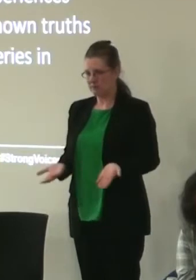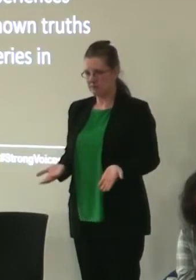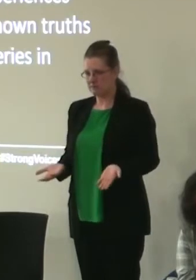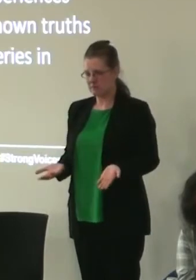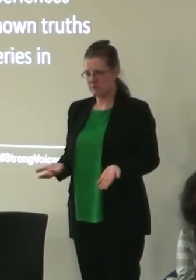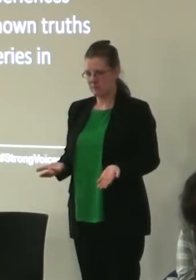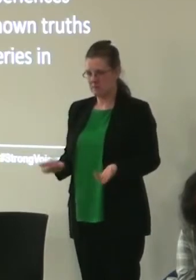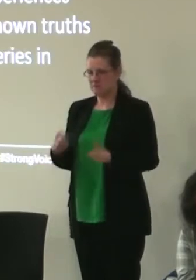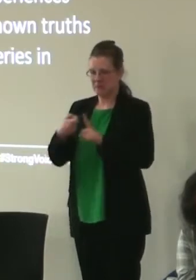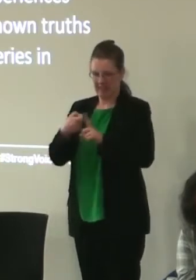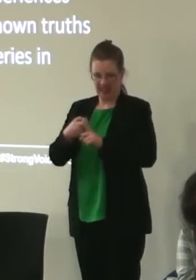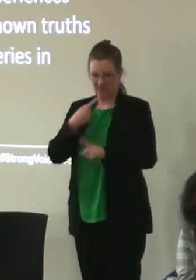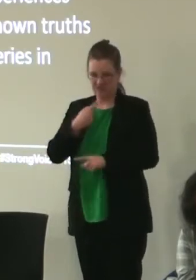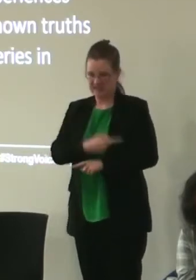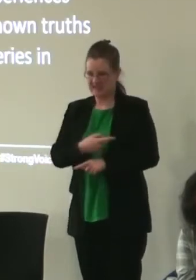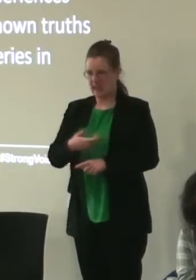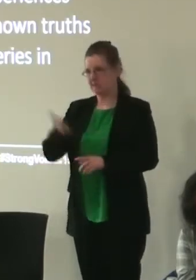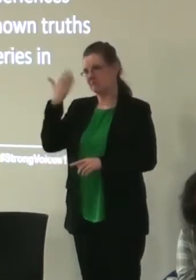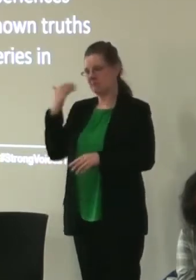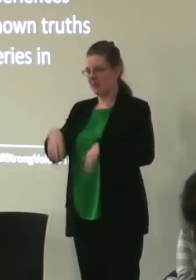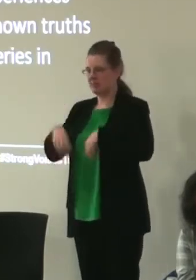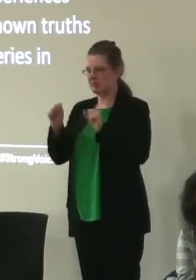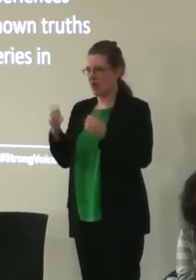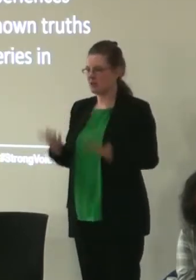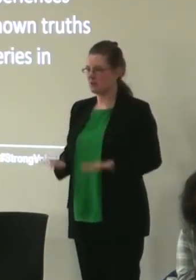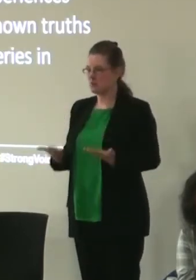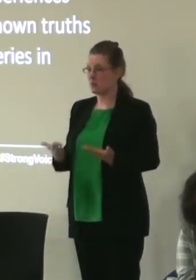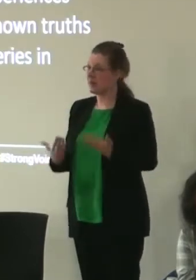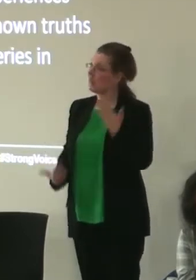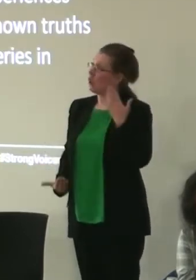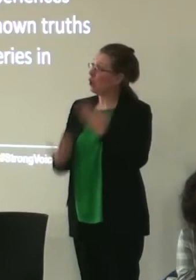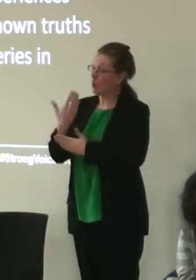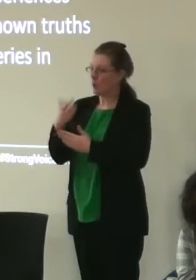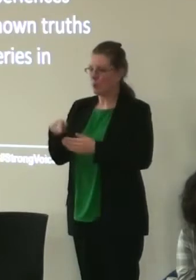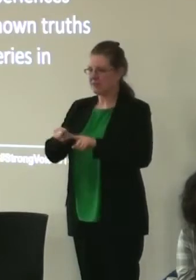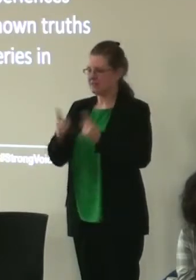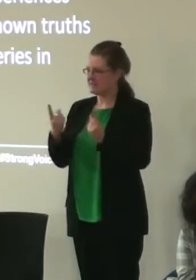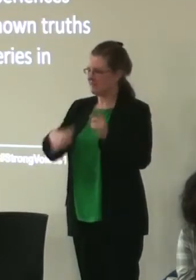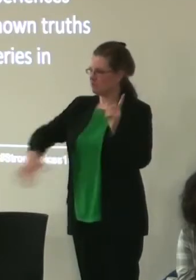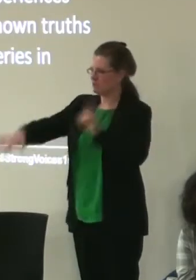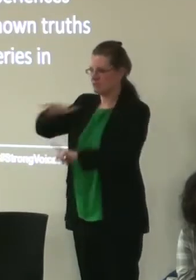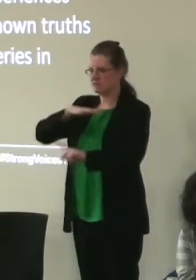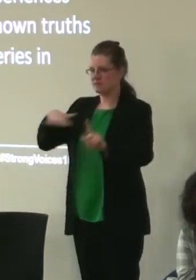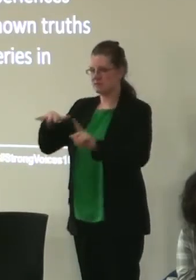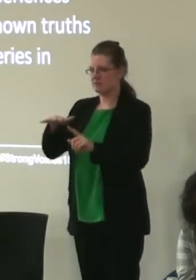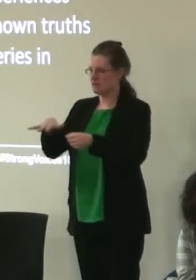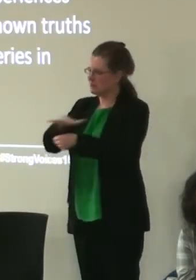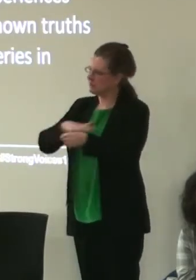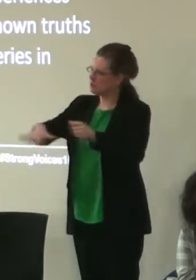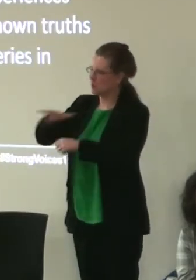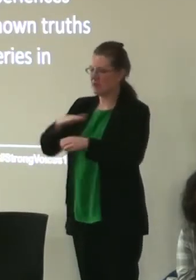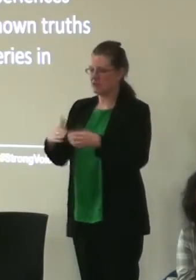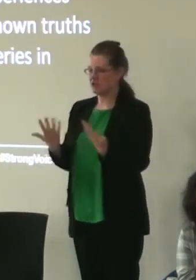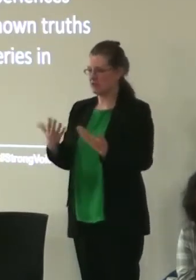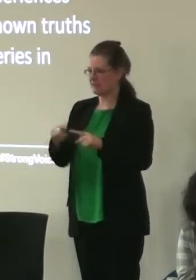So, as Catherine said, right at the start of the day, what's new is the context that we're all working in and the context that children and young people